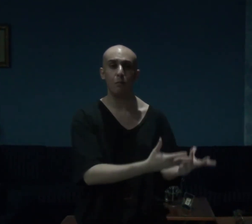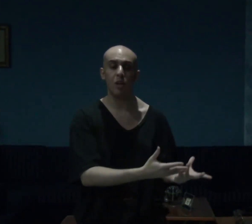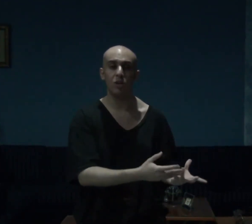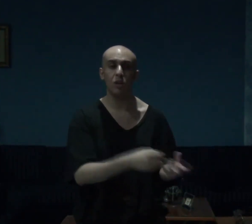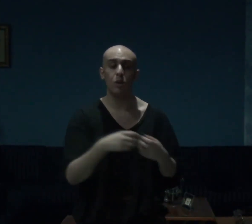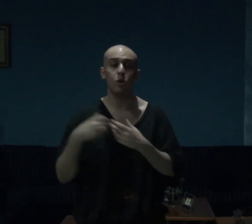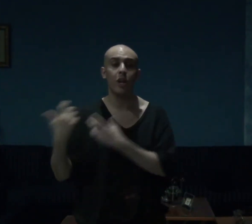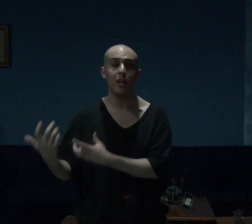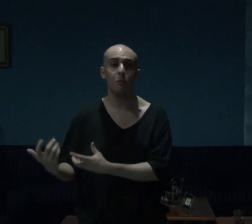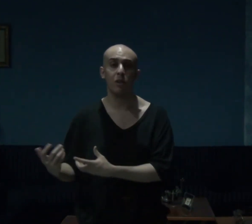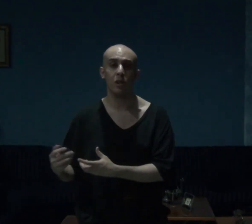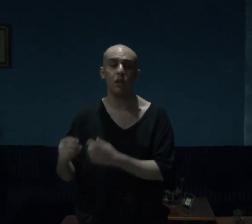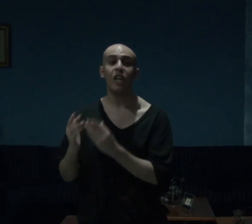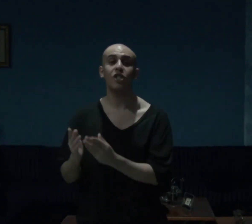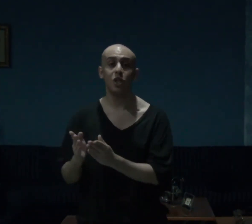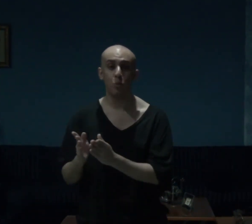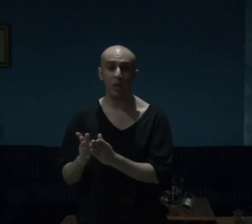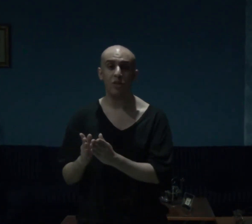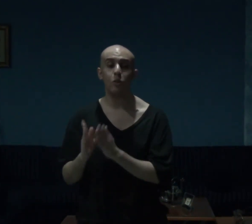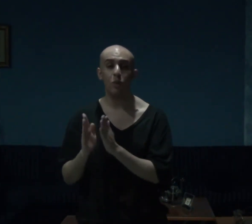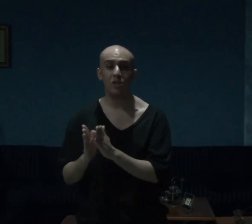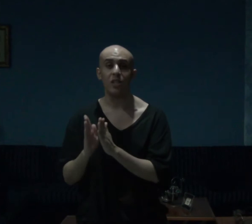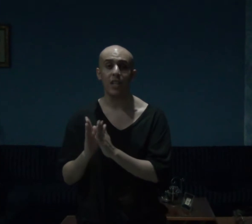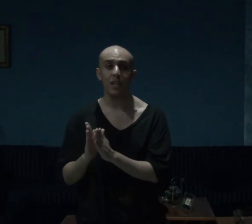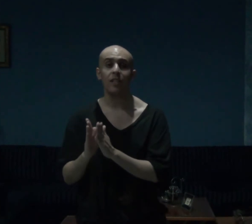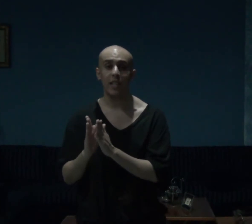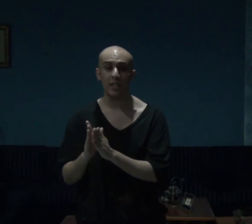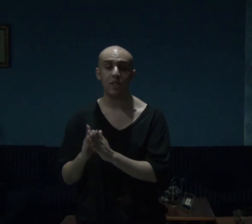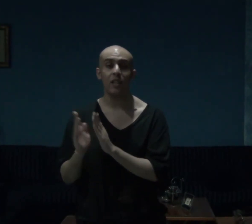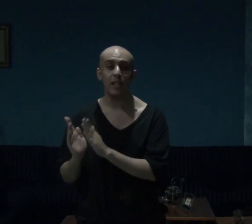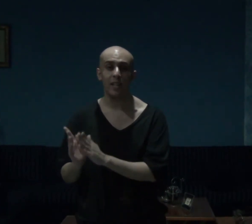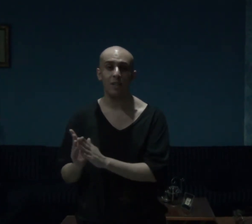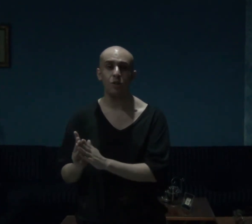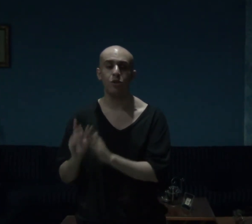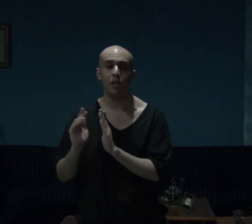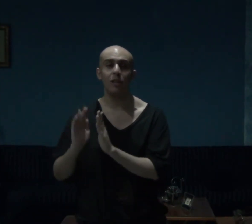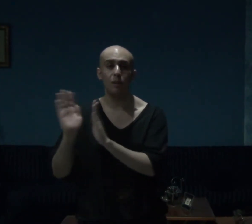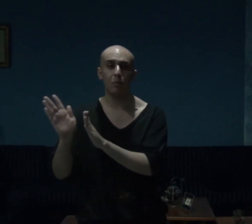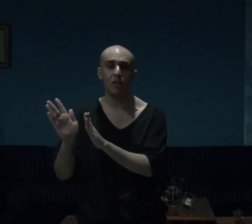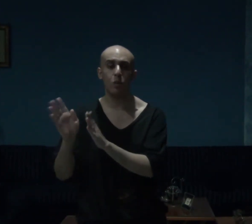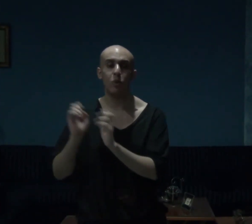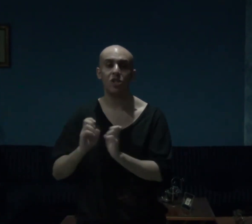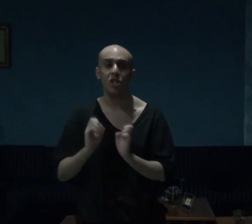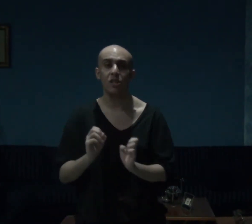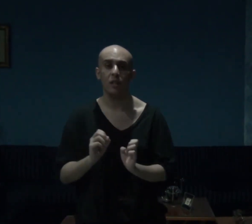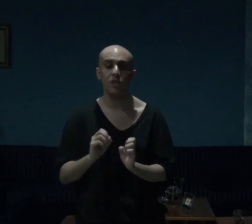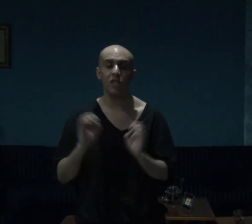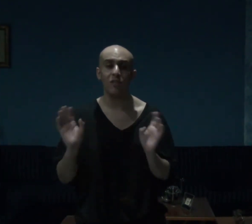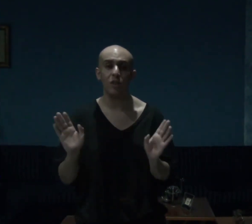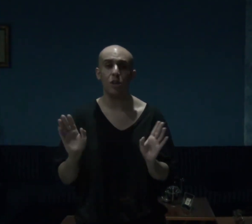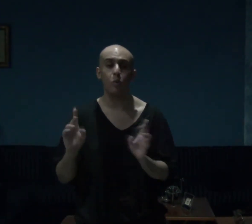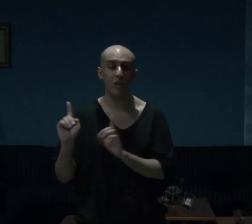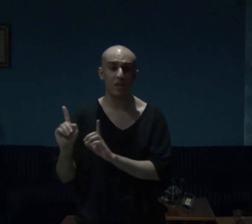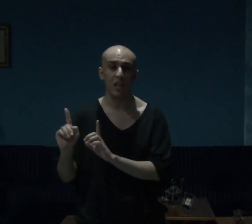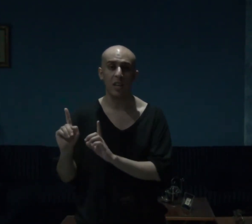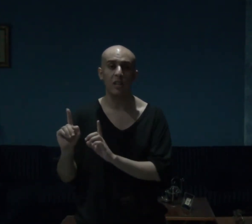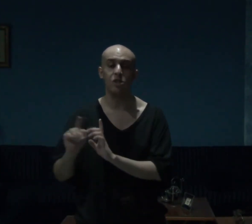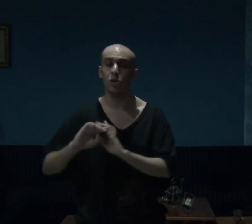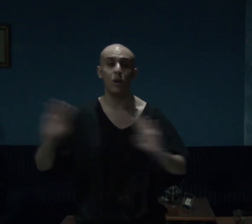model or cam girl and she wanted once again guys and gals to tell her mother what she does even though once again it's so